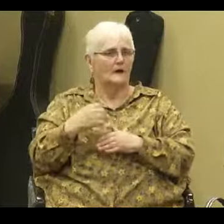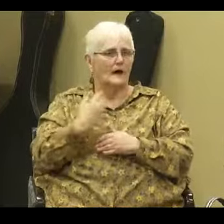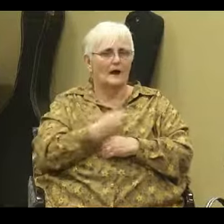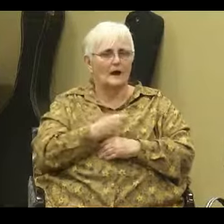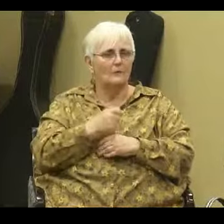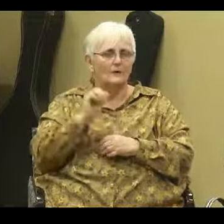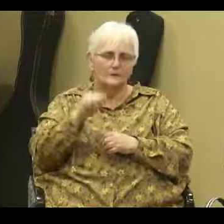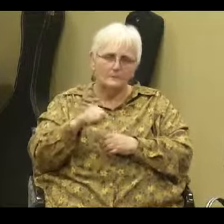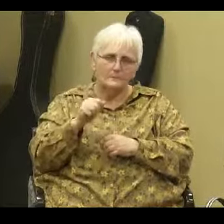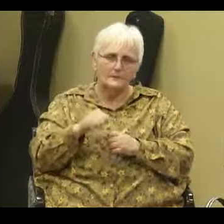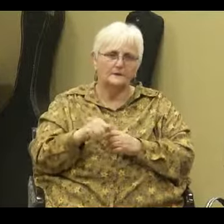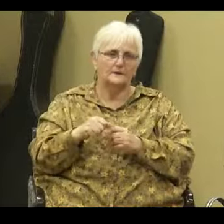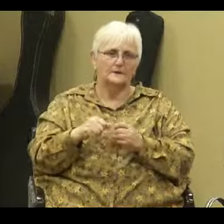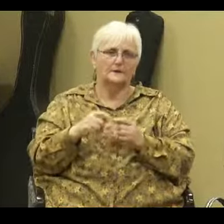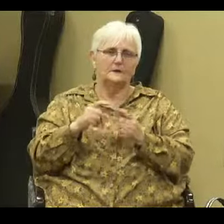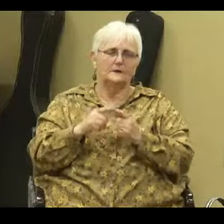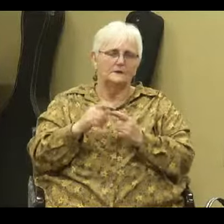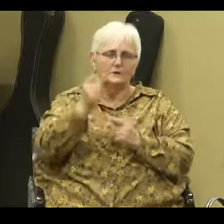ability to understand Him.